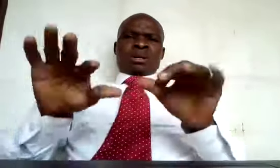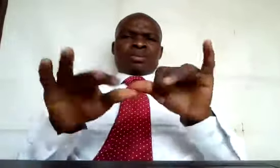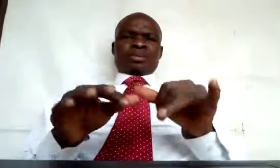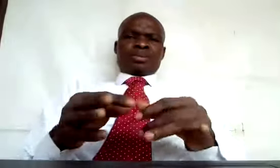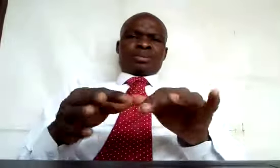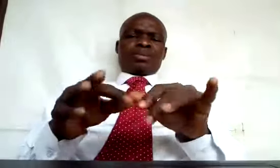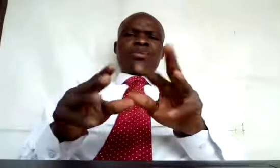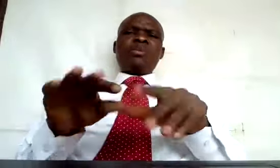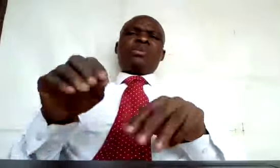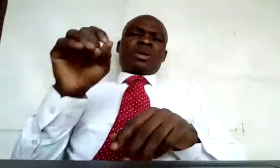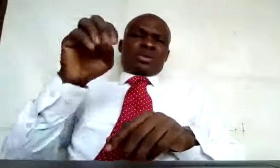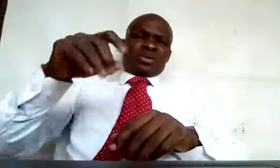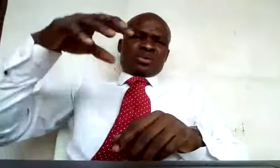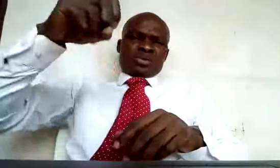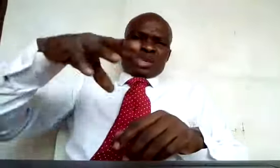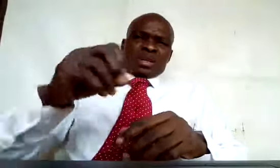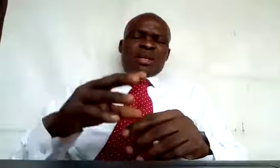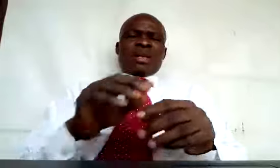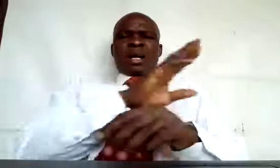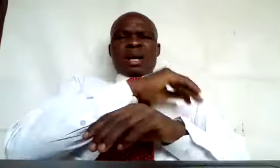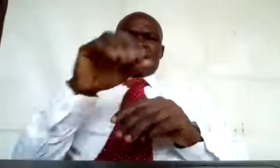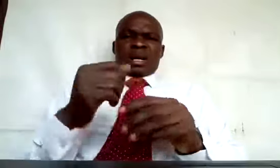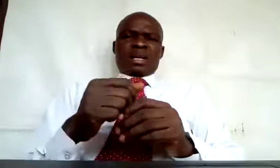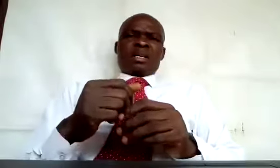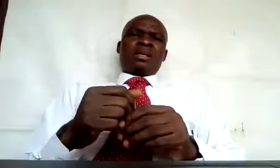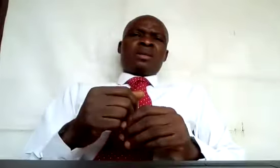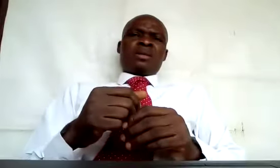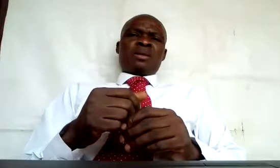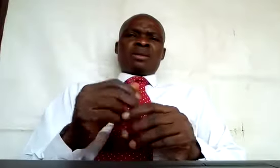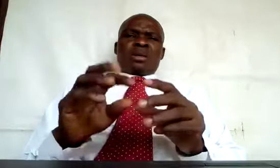deforestation, and procrastination.